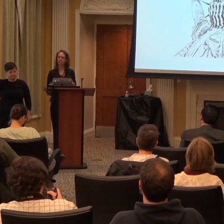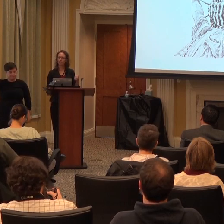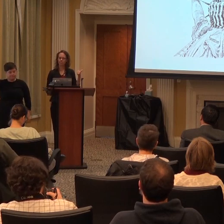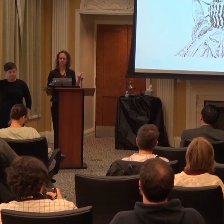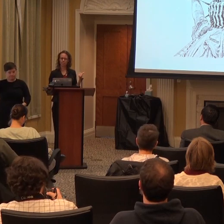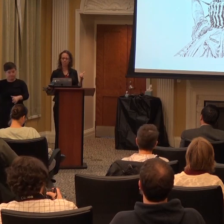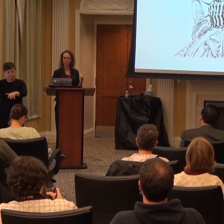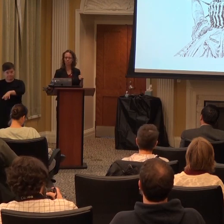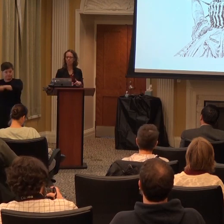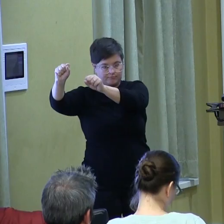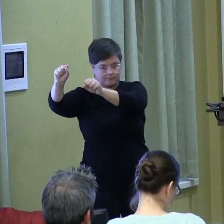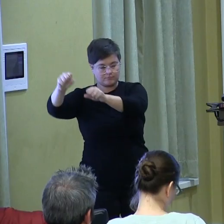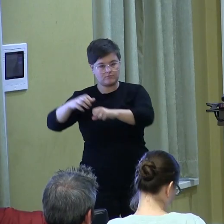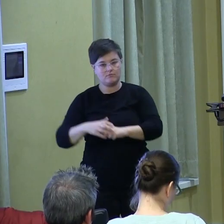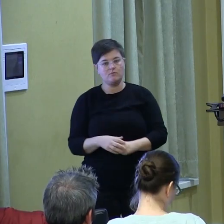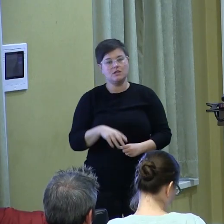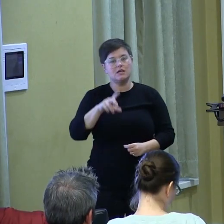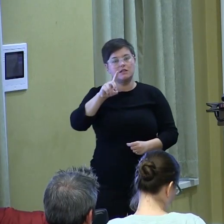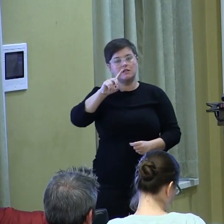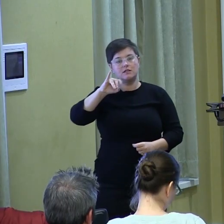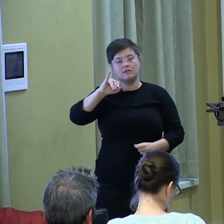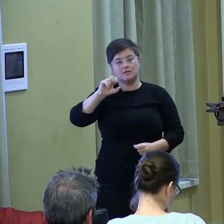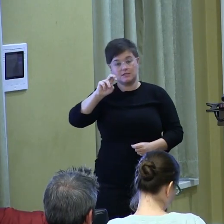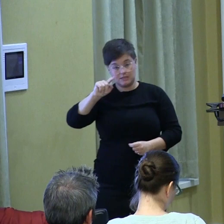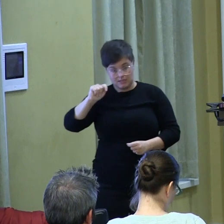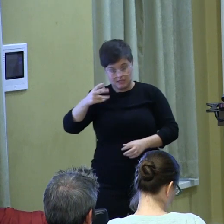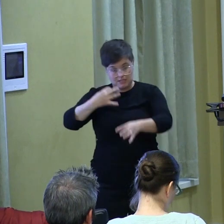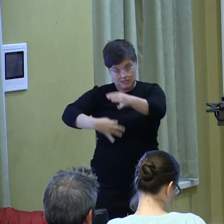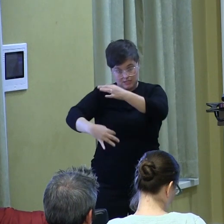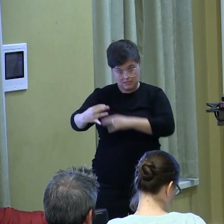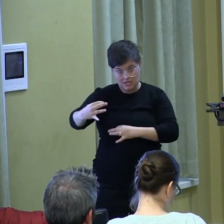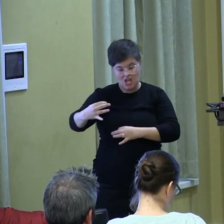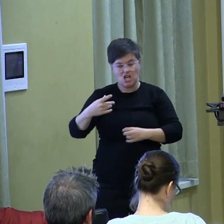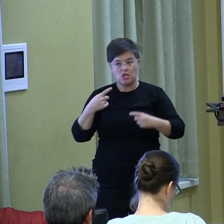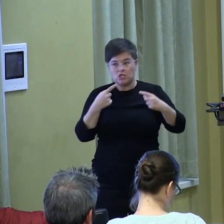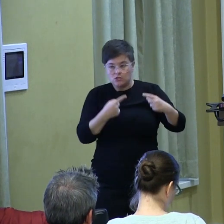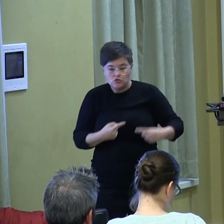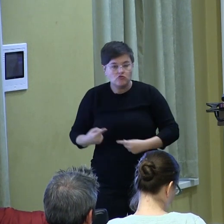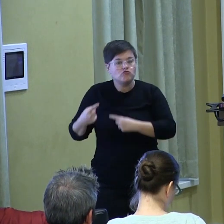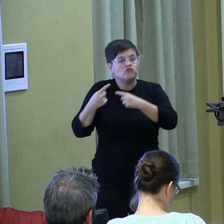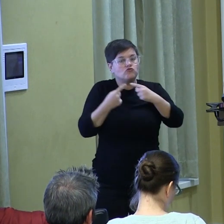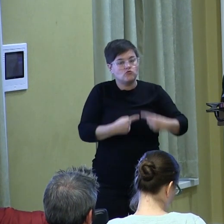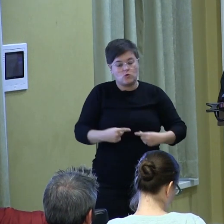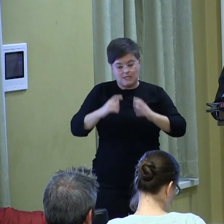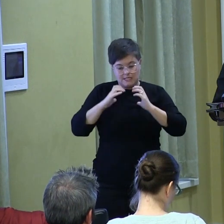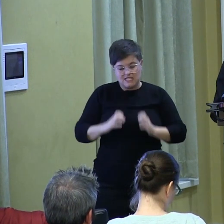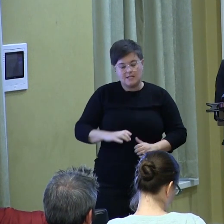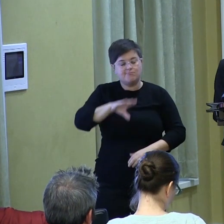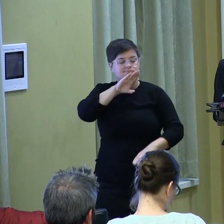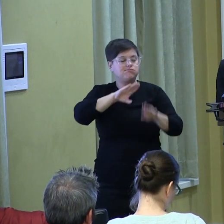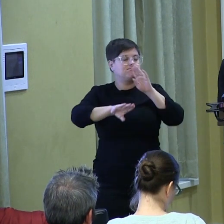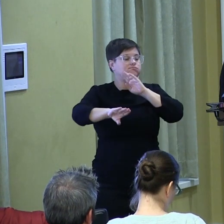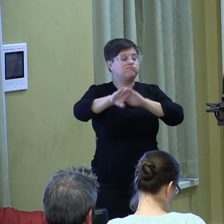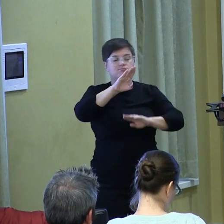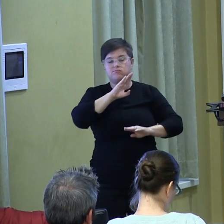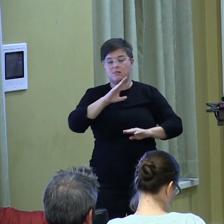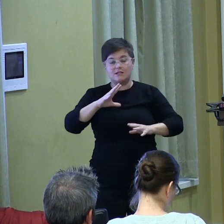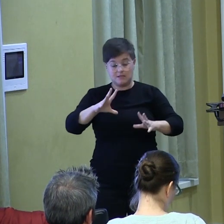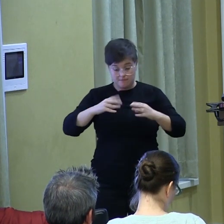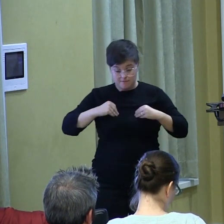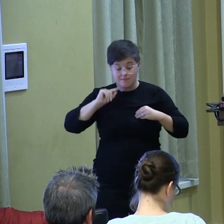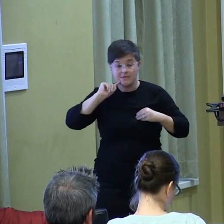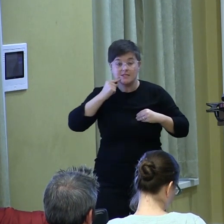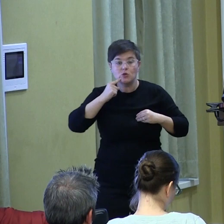Instead, dissent is a way to take the struggles and frustrations of our citizens seriously and to give citizens agency in